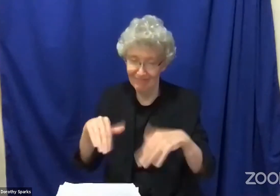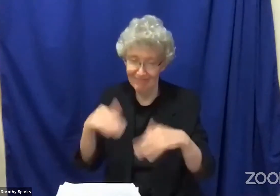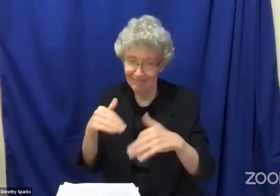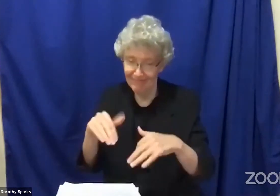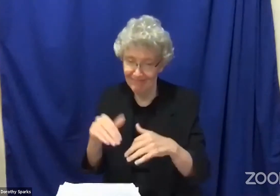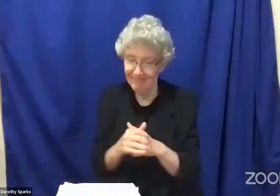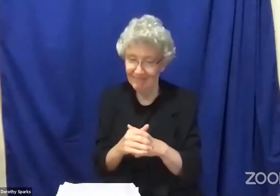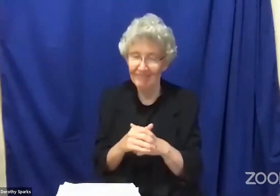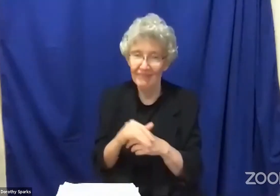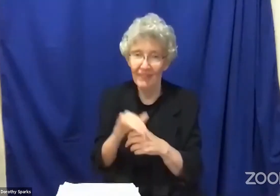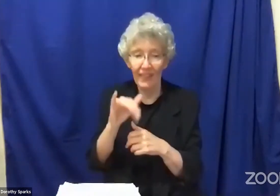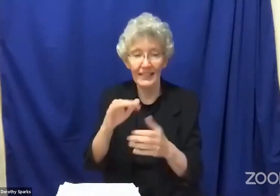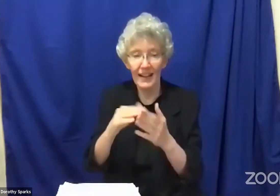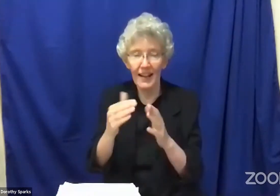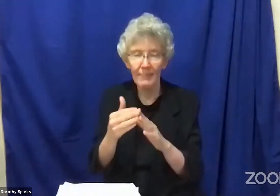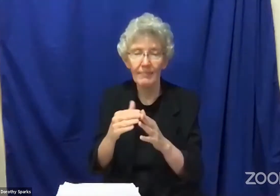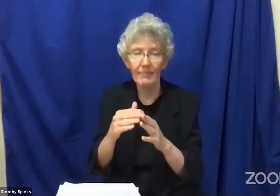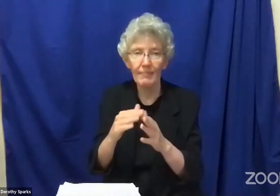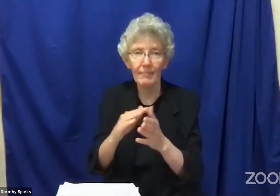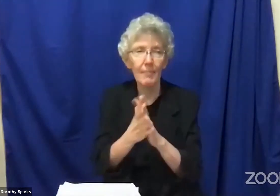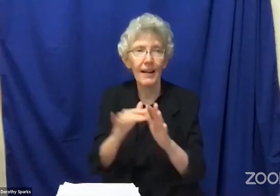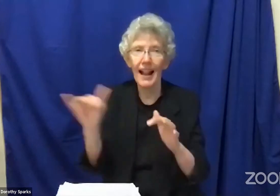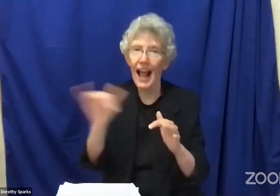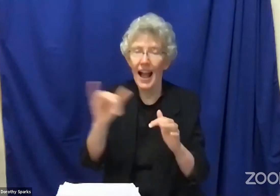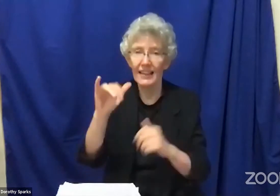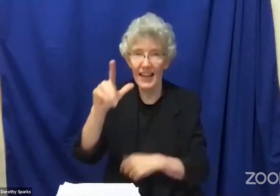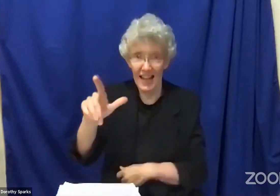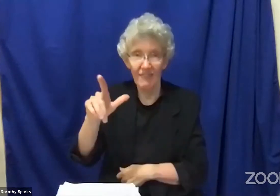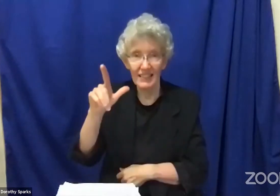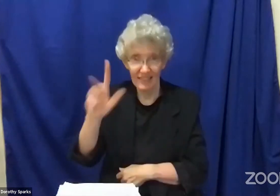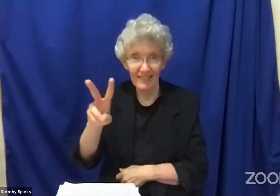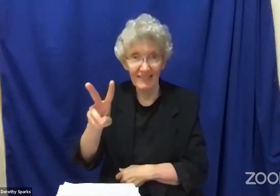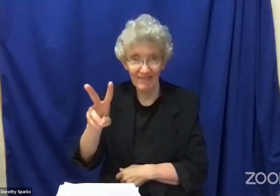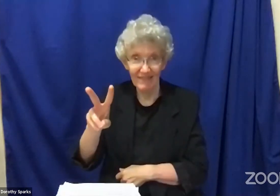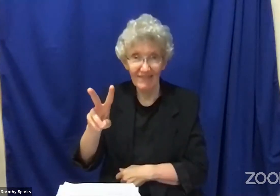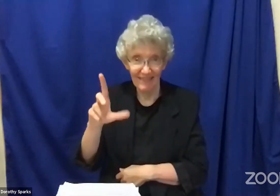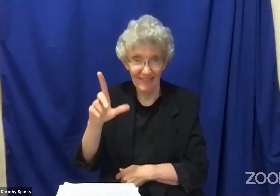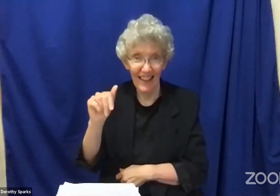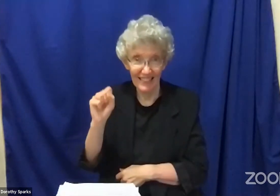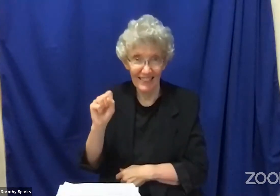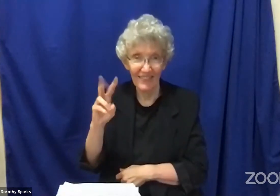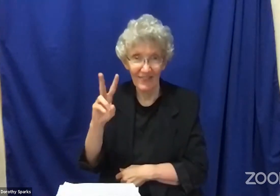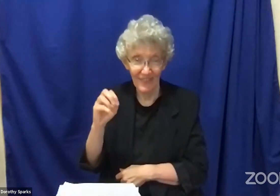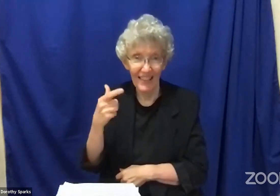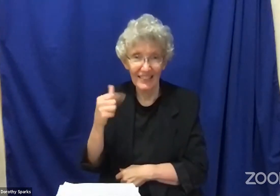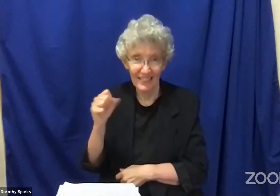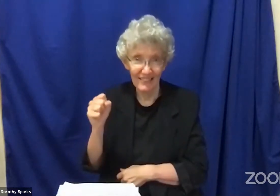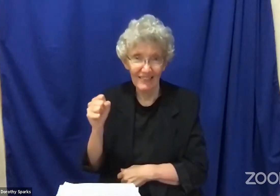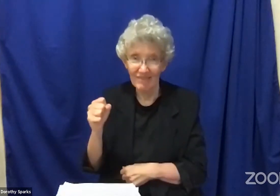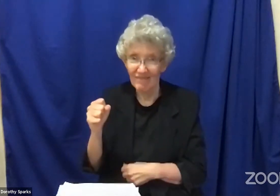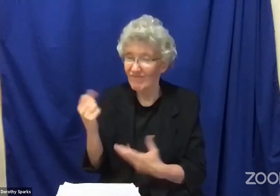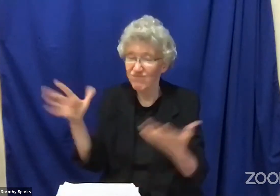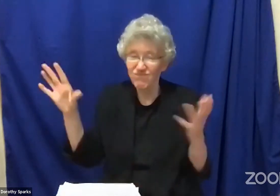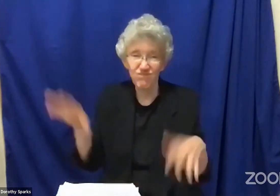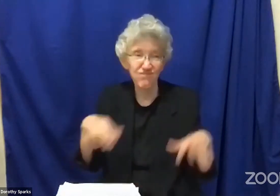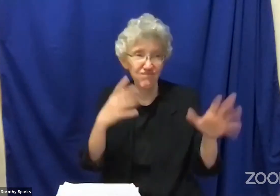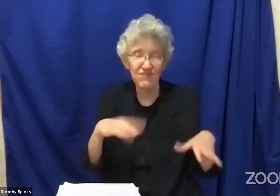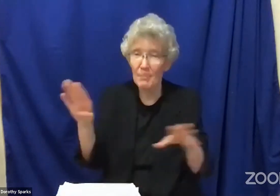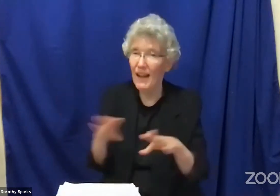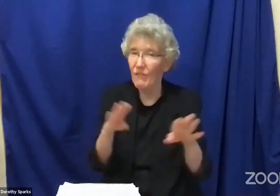And people of diverse cultures would meet and sell things. And you